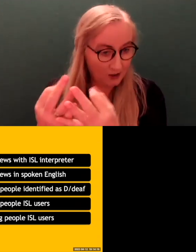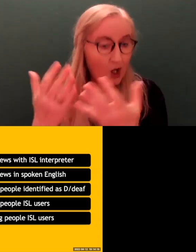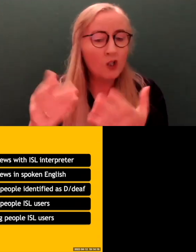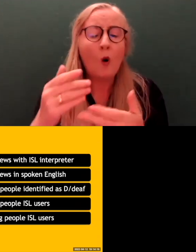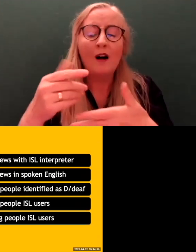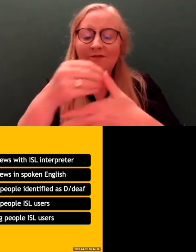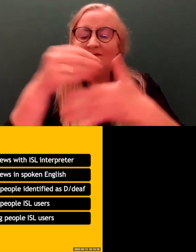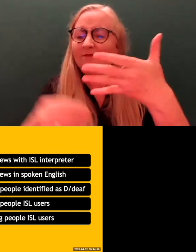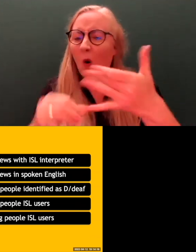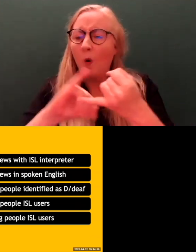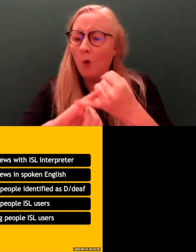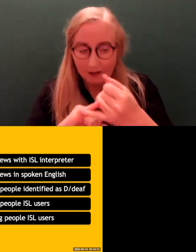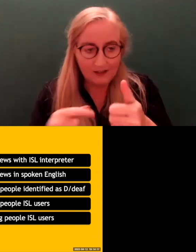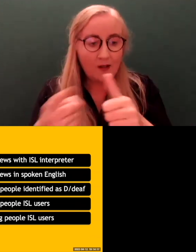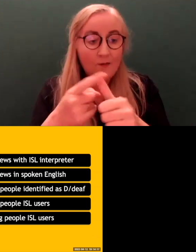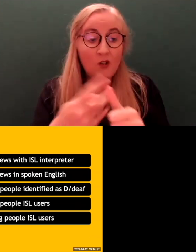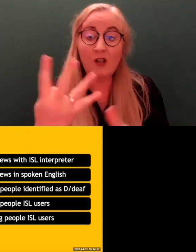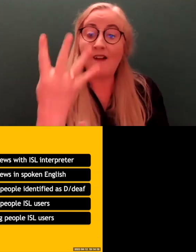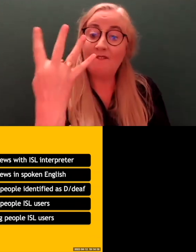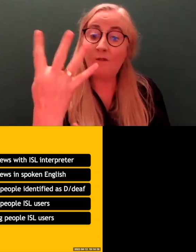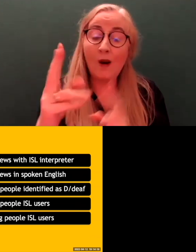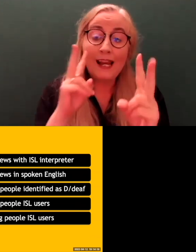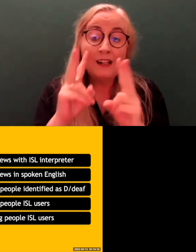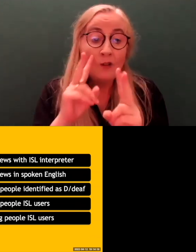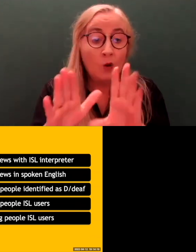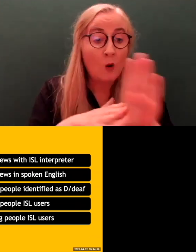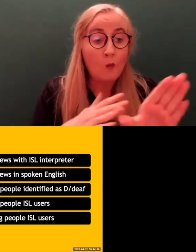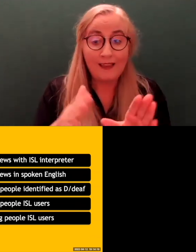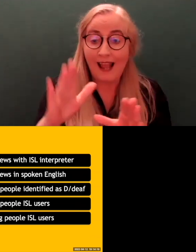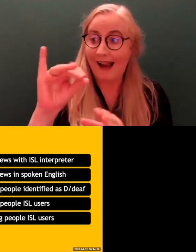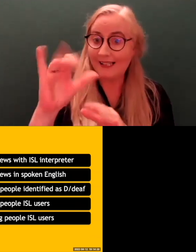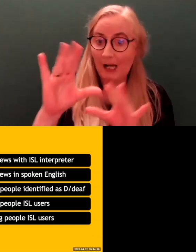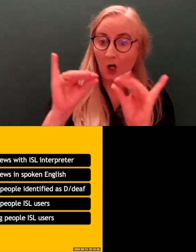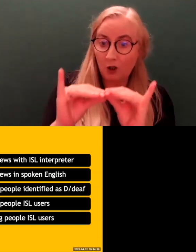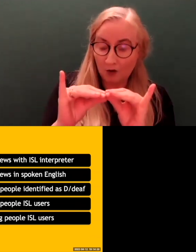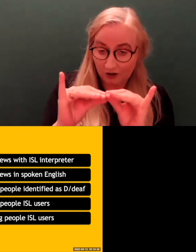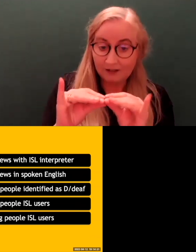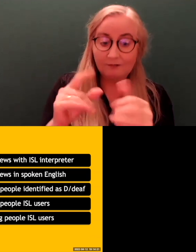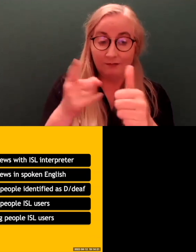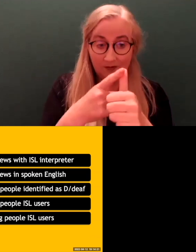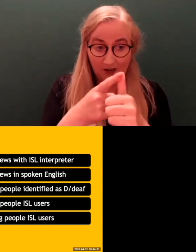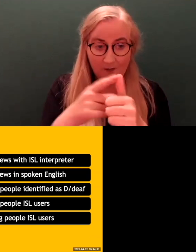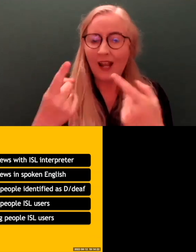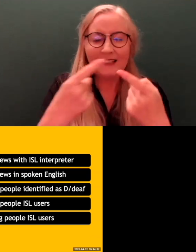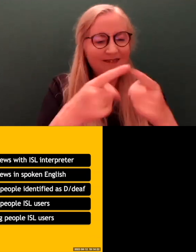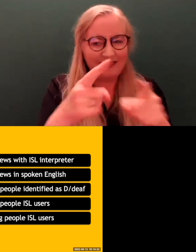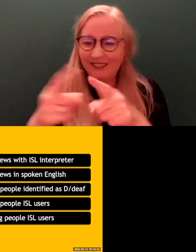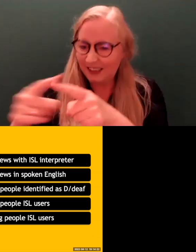So, I had four interviews with ISL Interpretation, and they were broken up across. The different people, so,